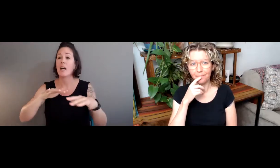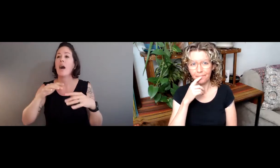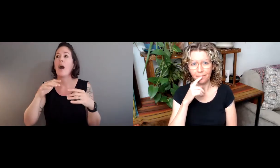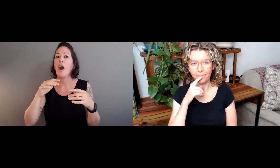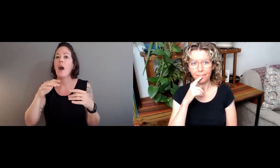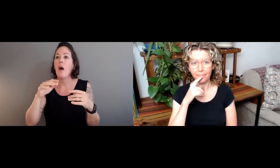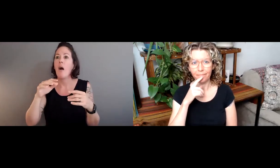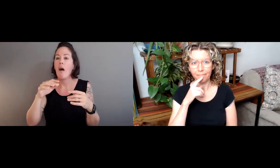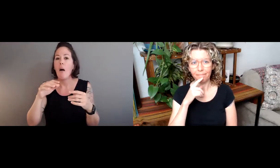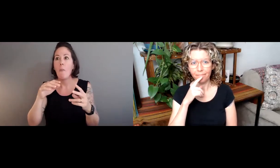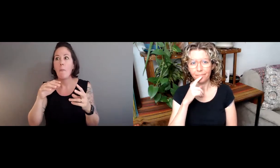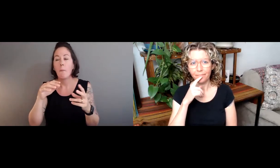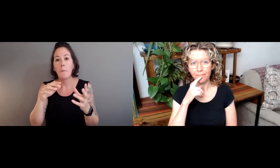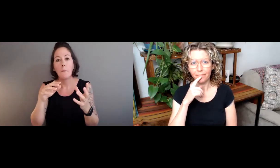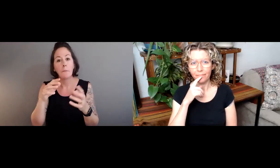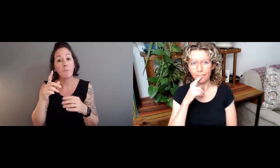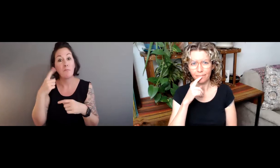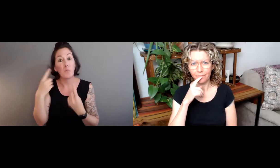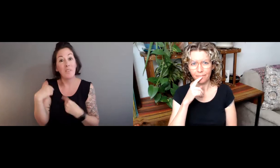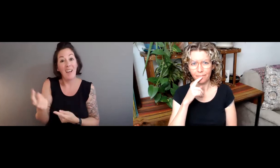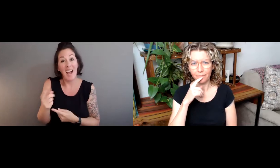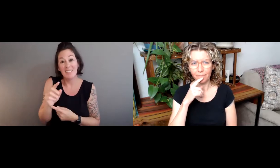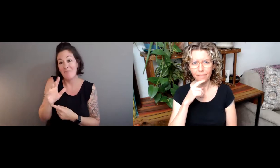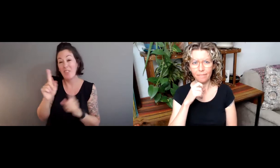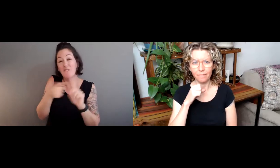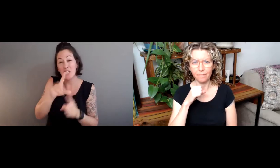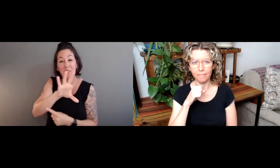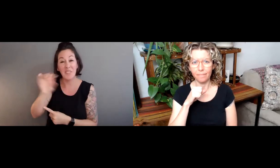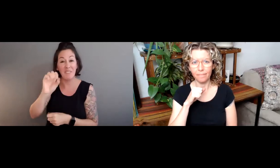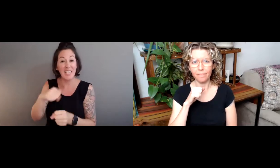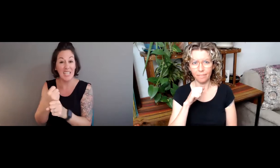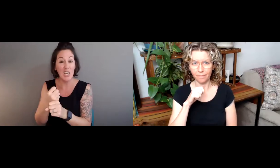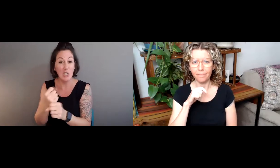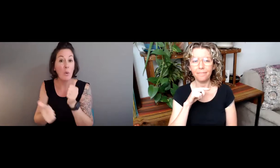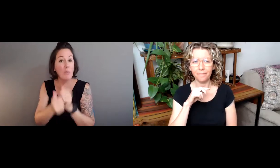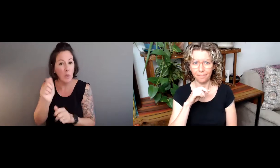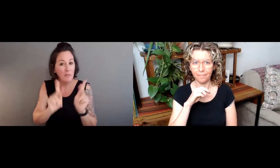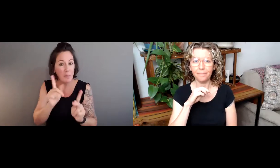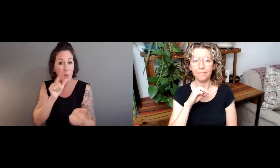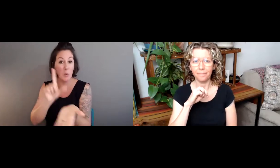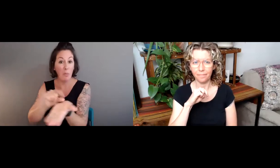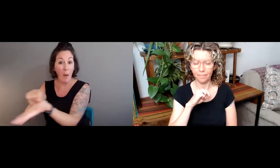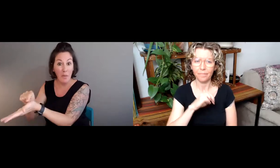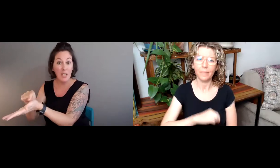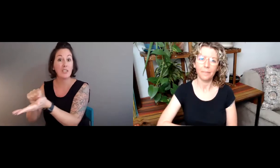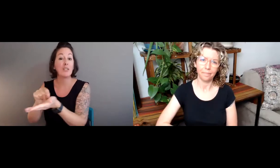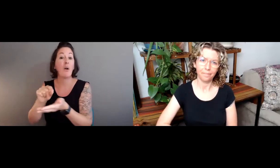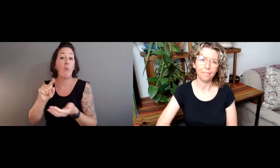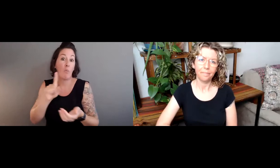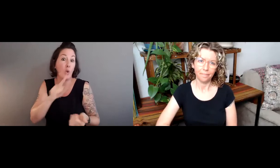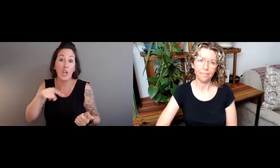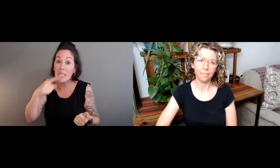sign language communities in general, is that for the first 50 years,